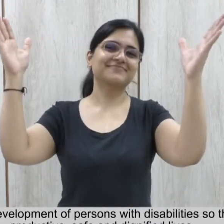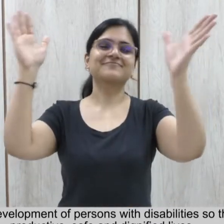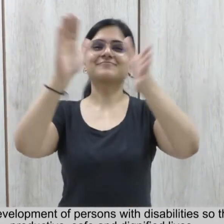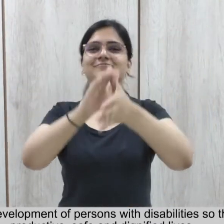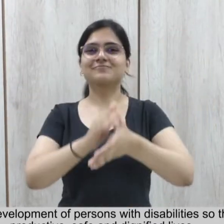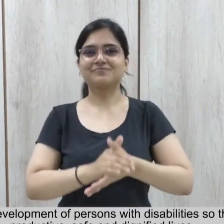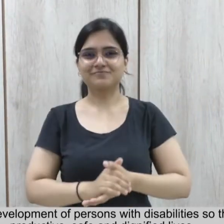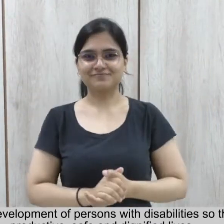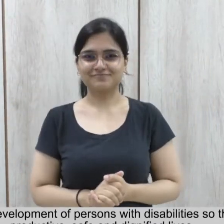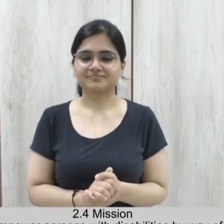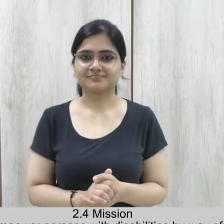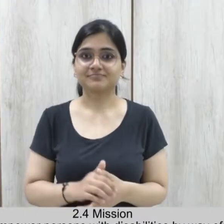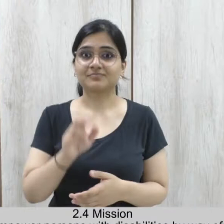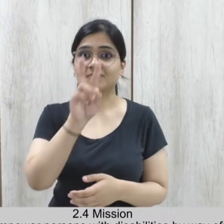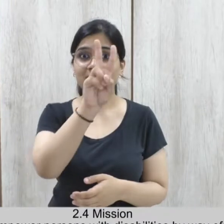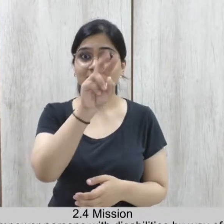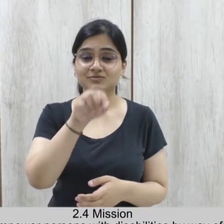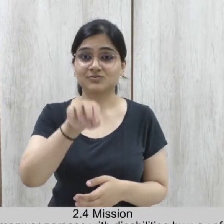2.4 Mission